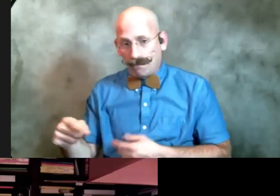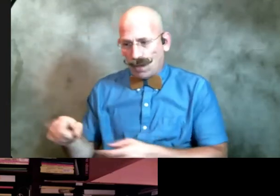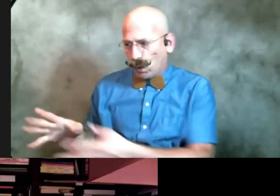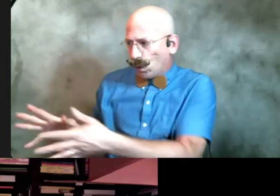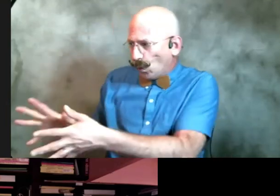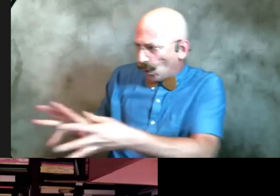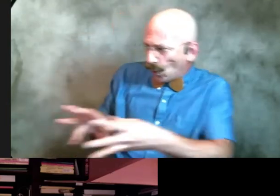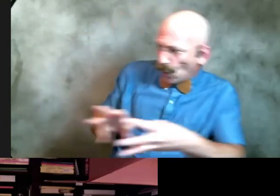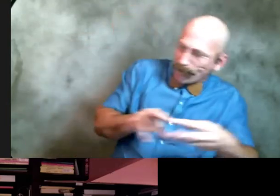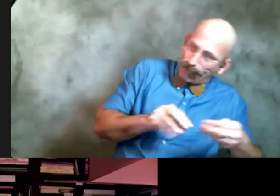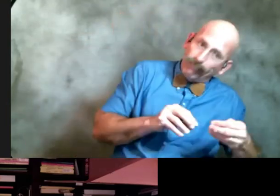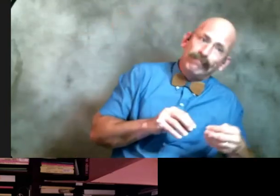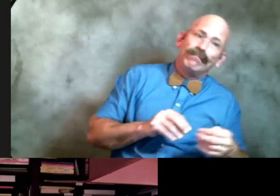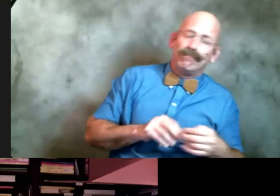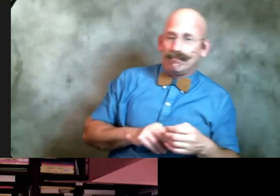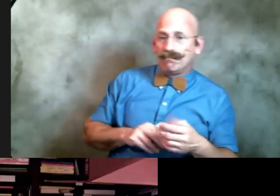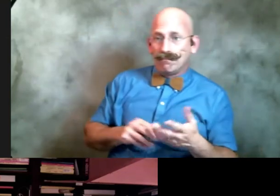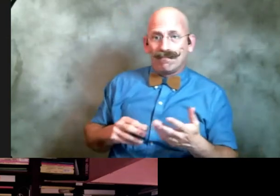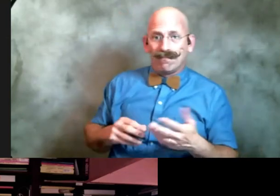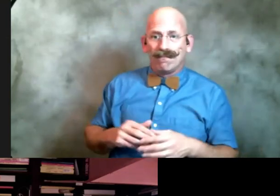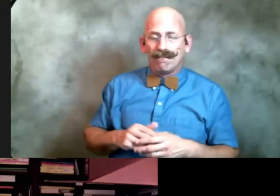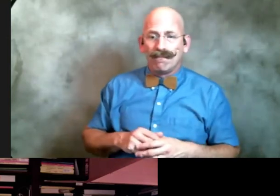or down